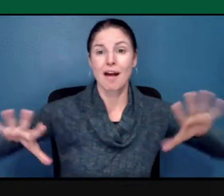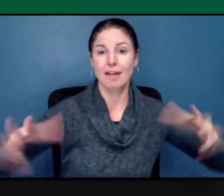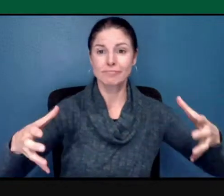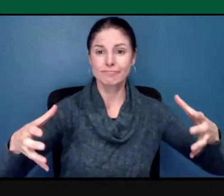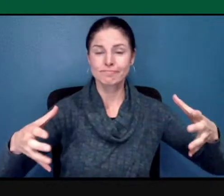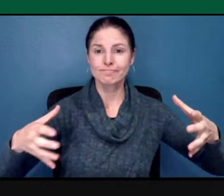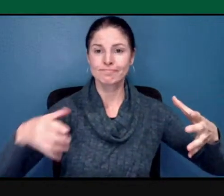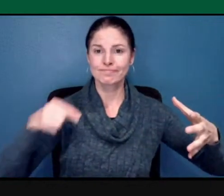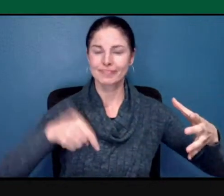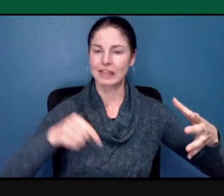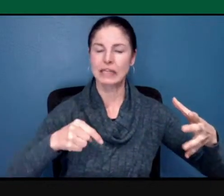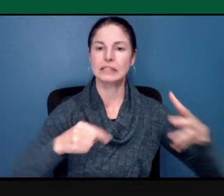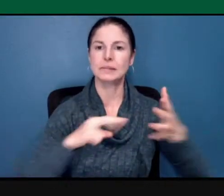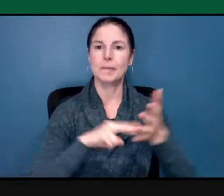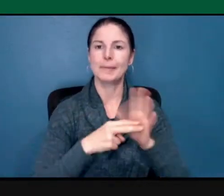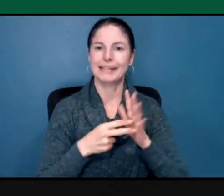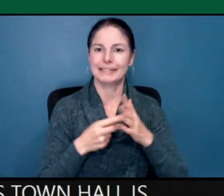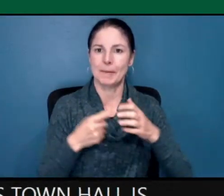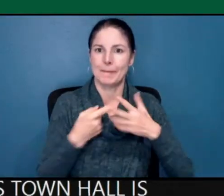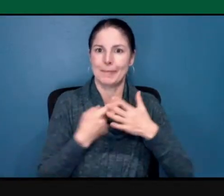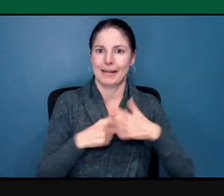action and engagement.